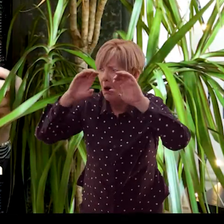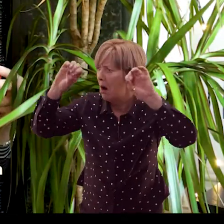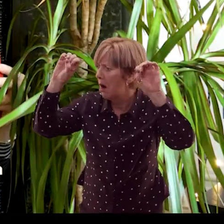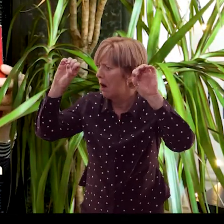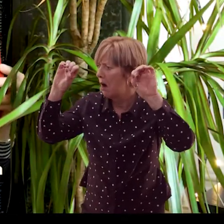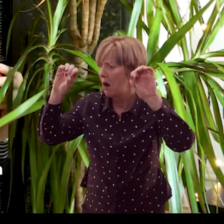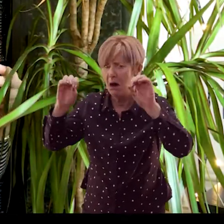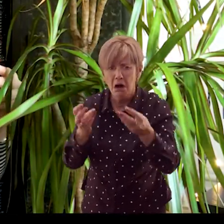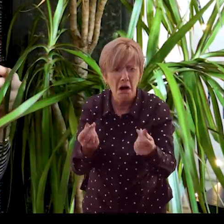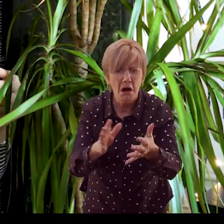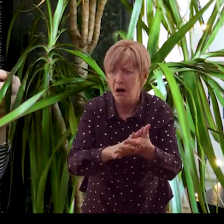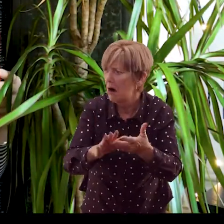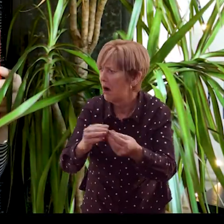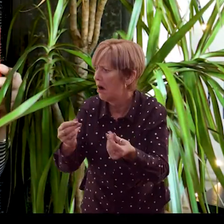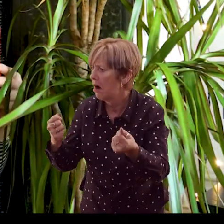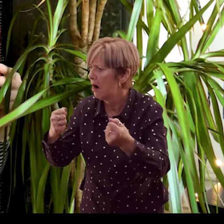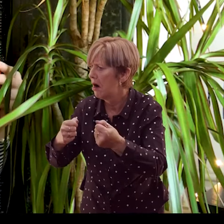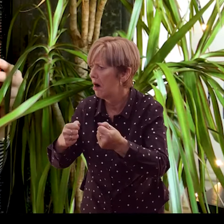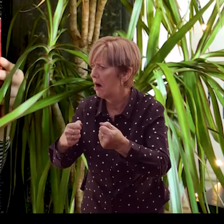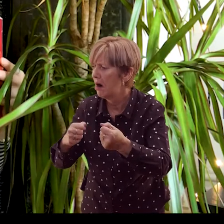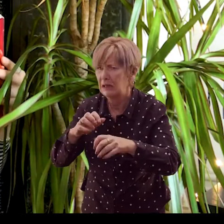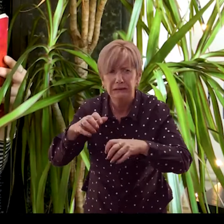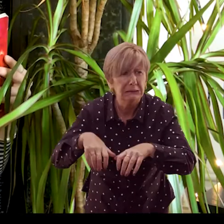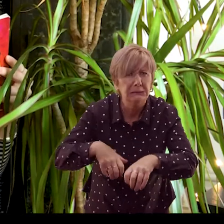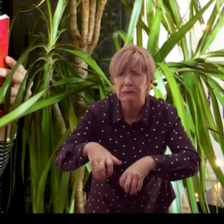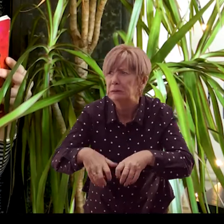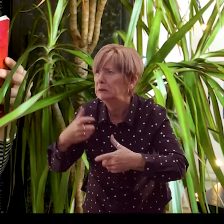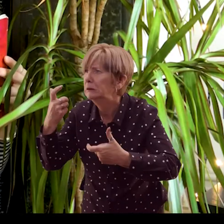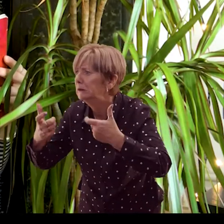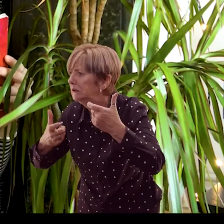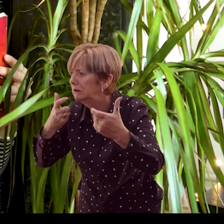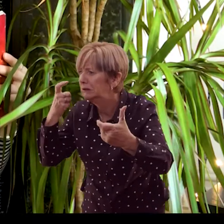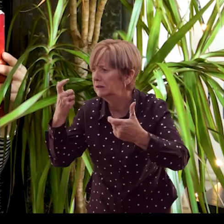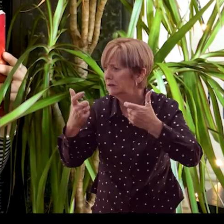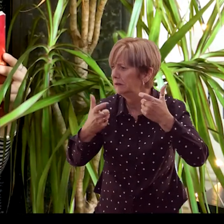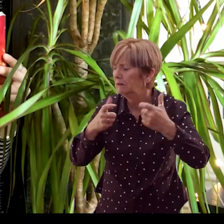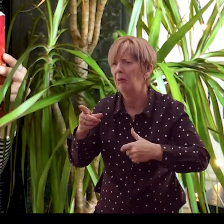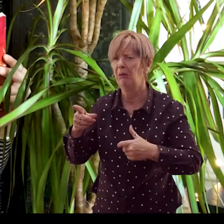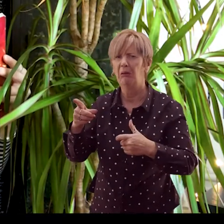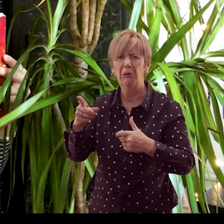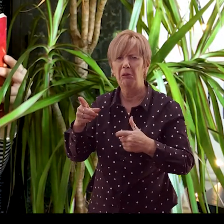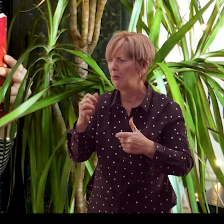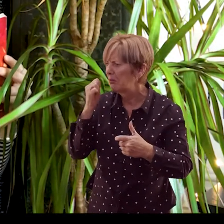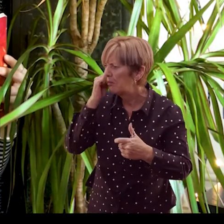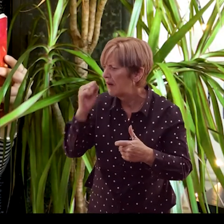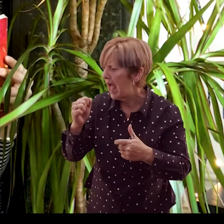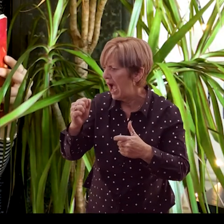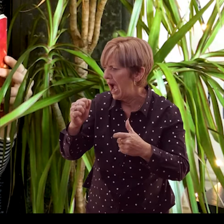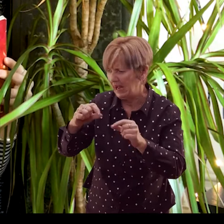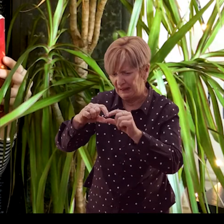fine cloth, nothing. Frantically he searched through the cave, but all he could find were a few strips of black material.